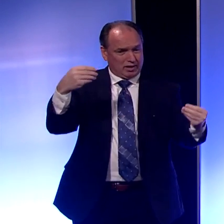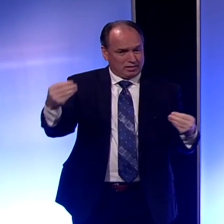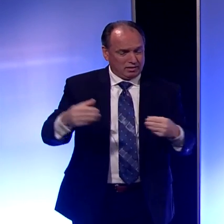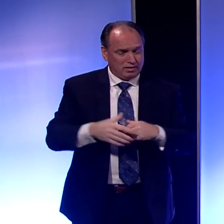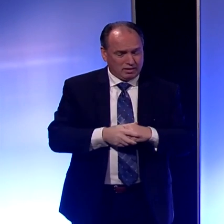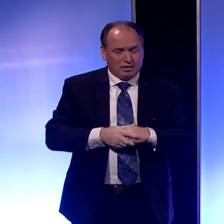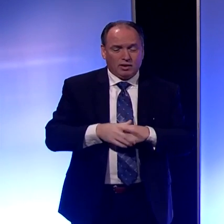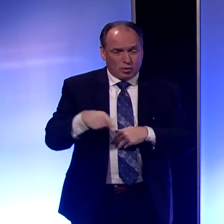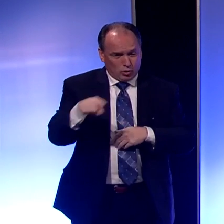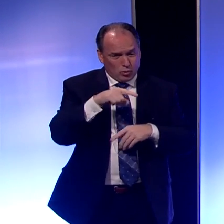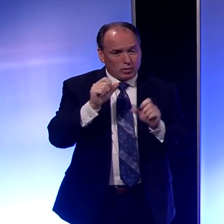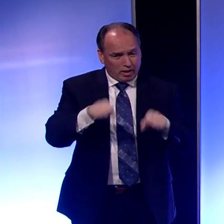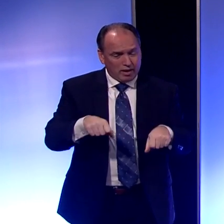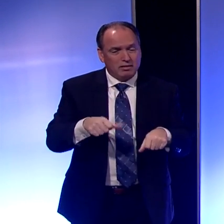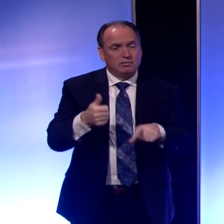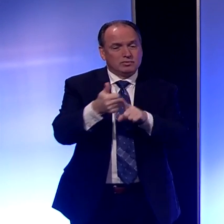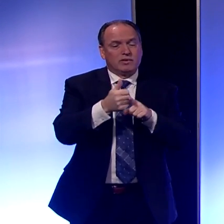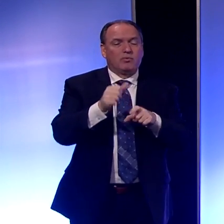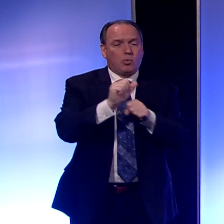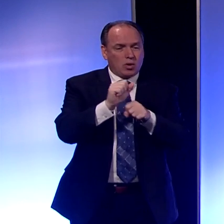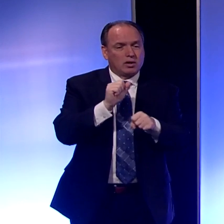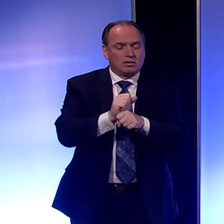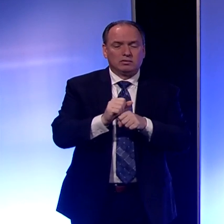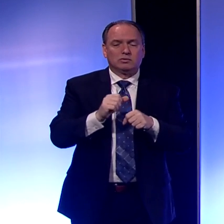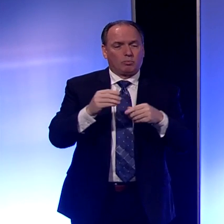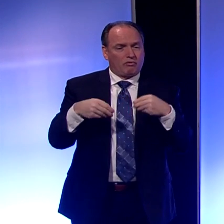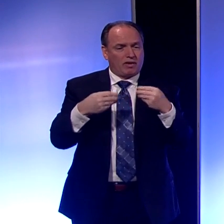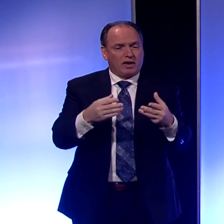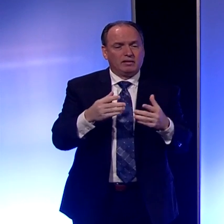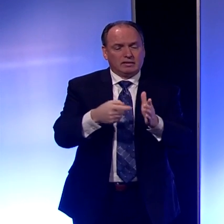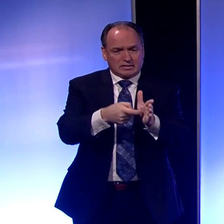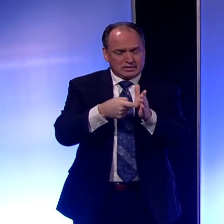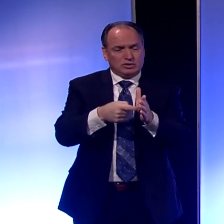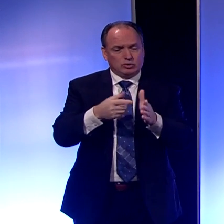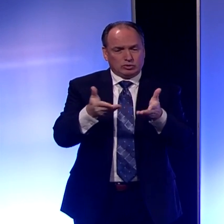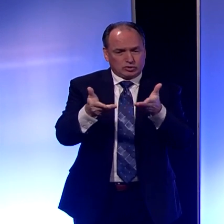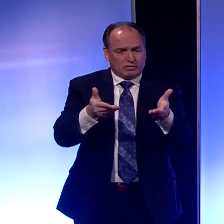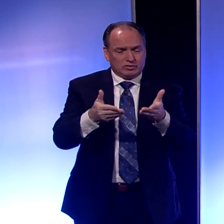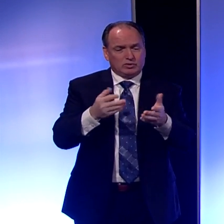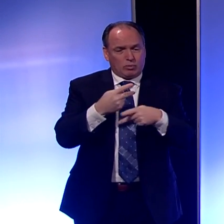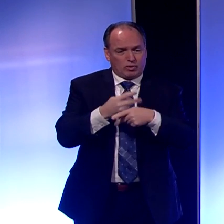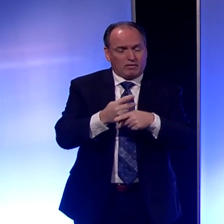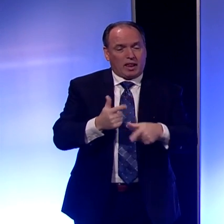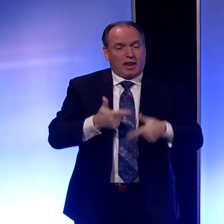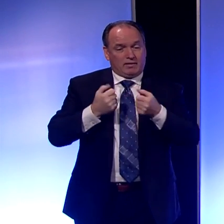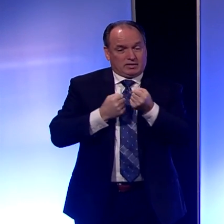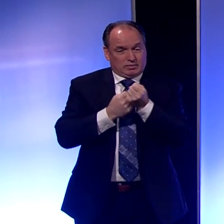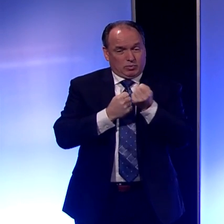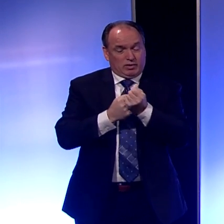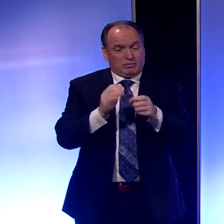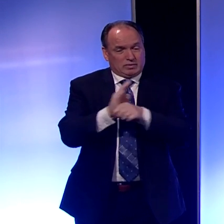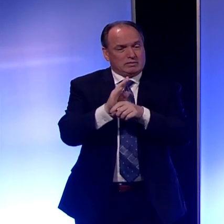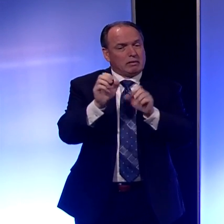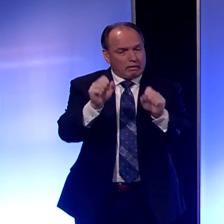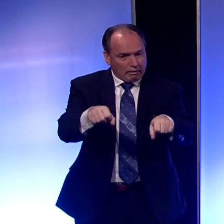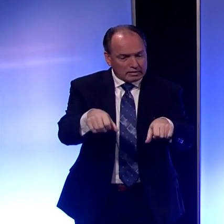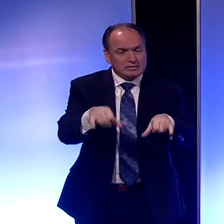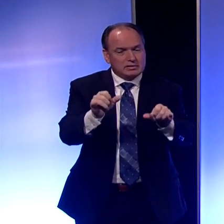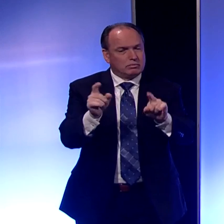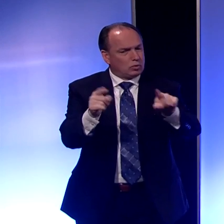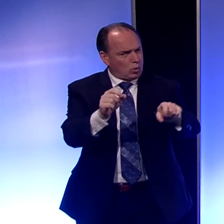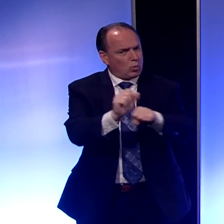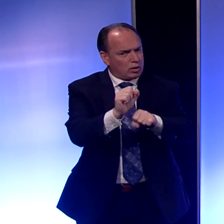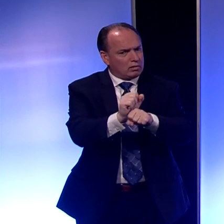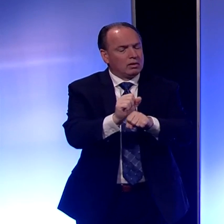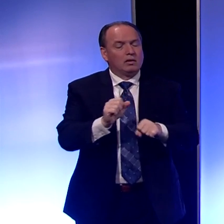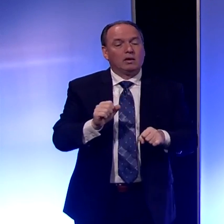You are able to go perform work providing essential services and products of our life-sustaining businesses. You can care for